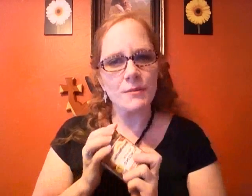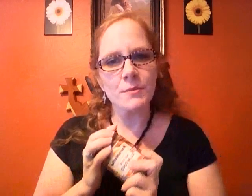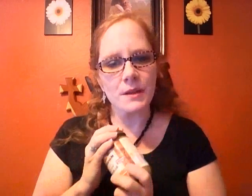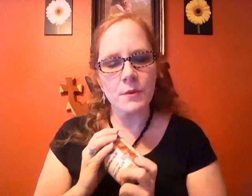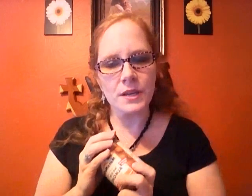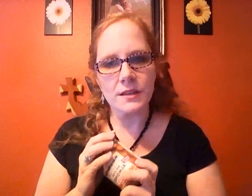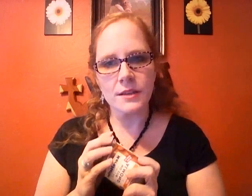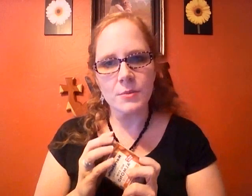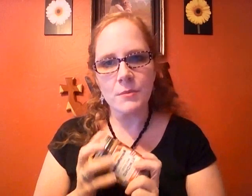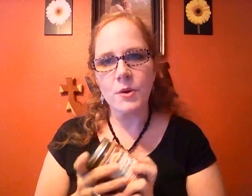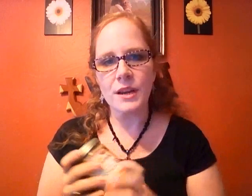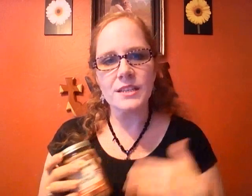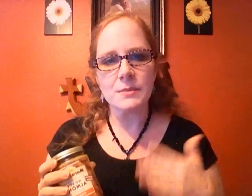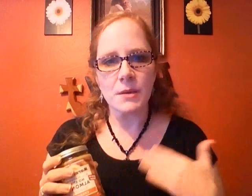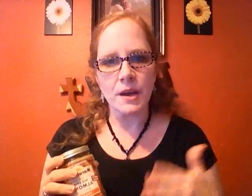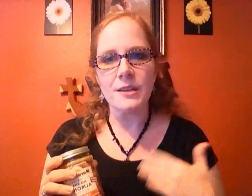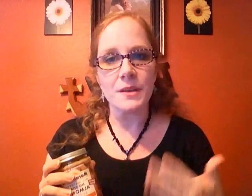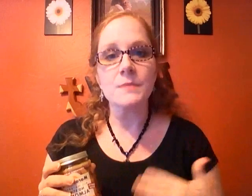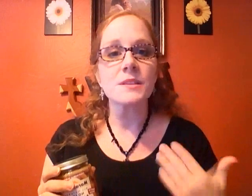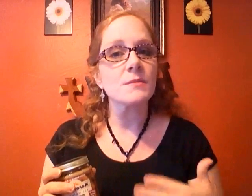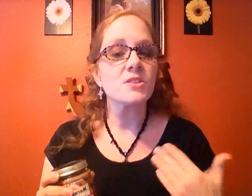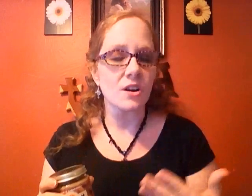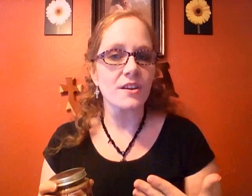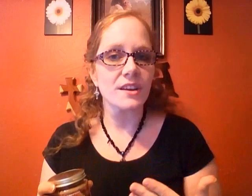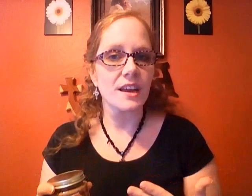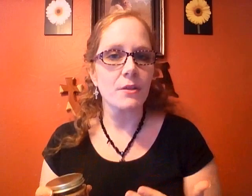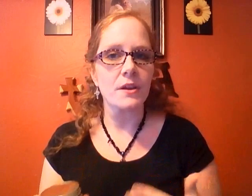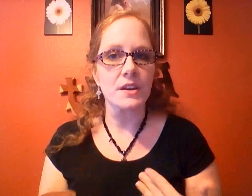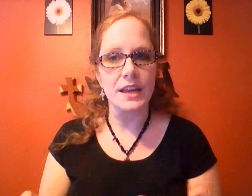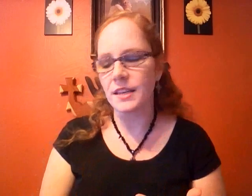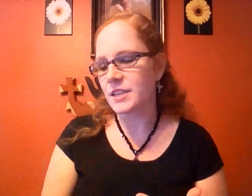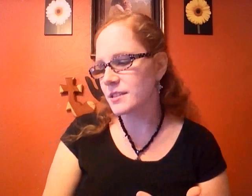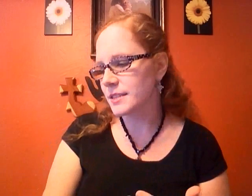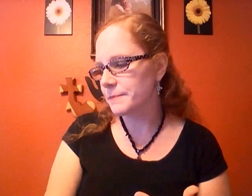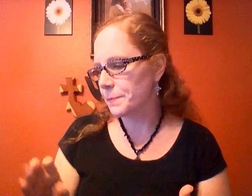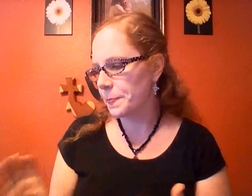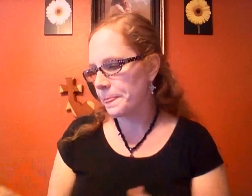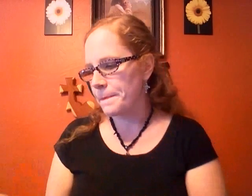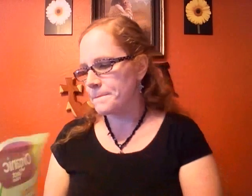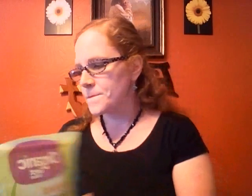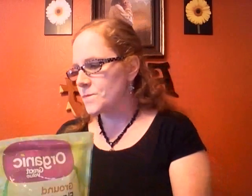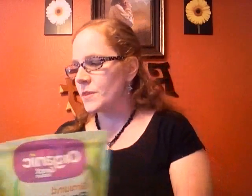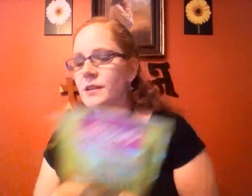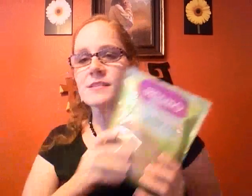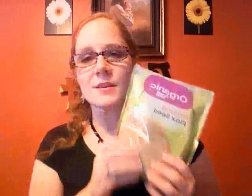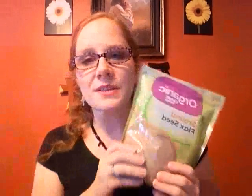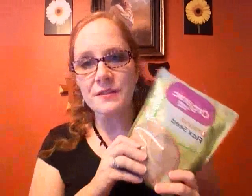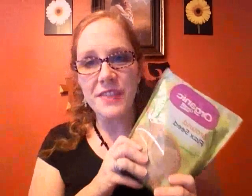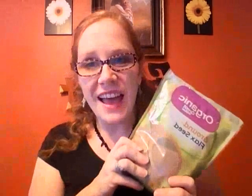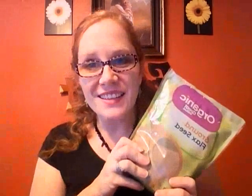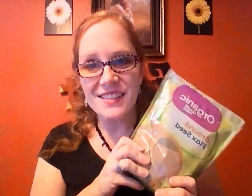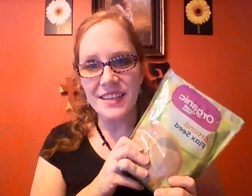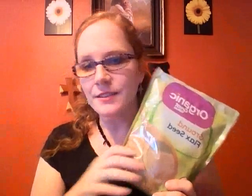probably avoid a little bit more until my body becomes a little bit stronger and healthier and I can digest it so with the flax seed